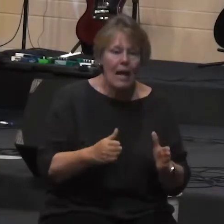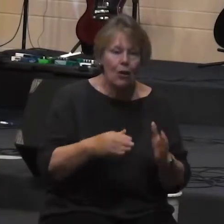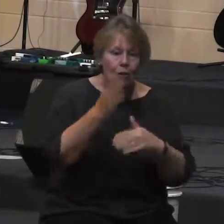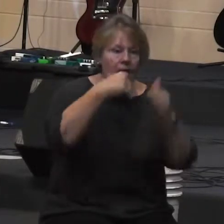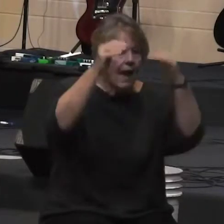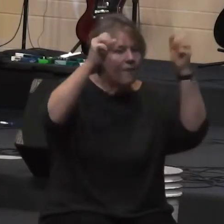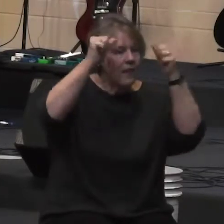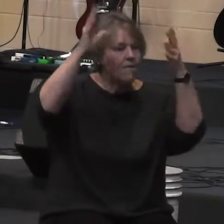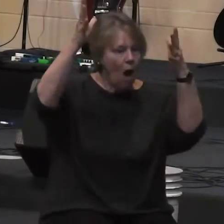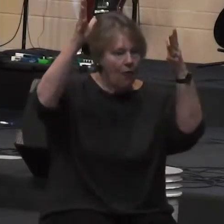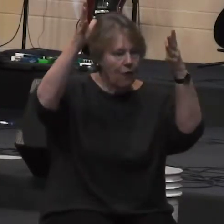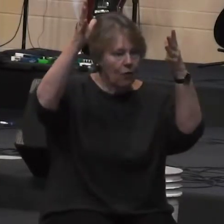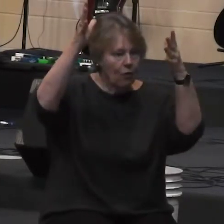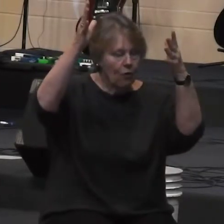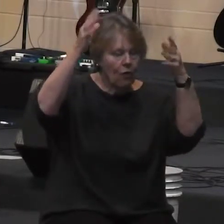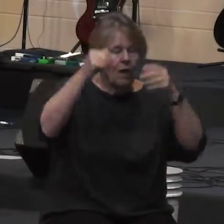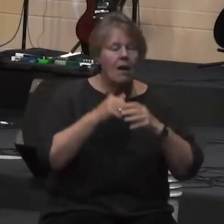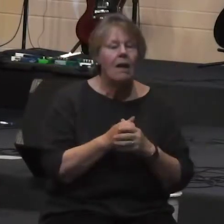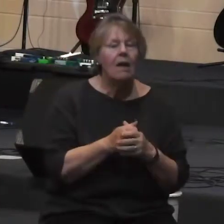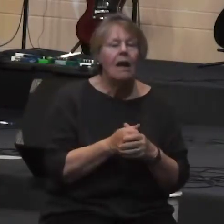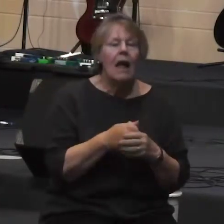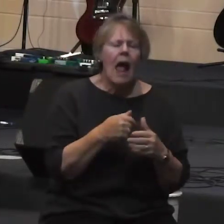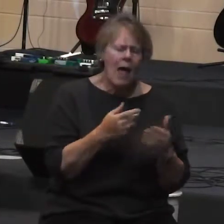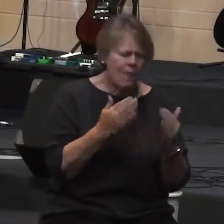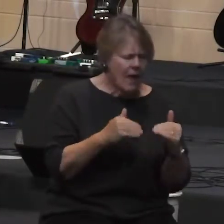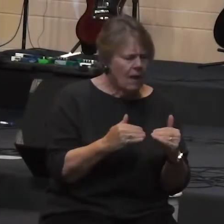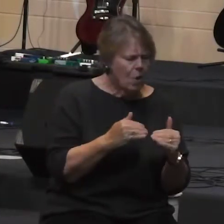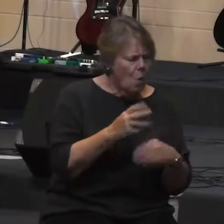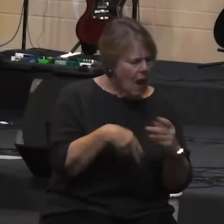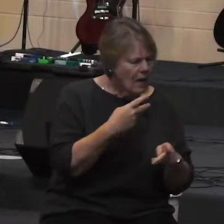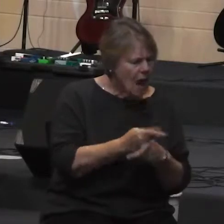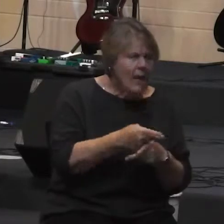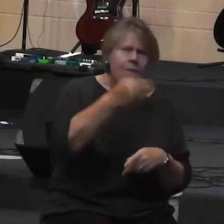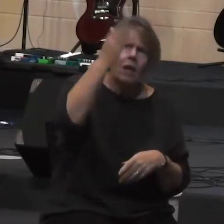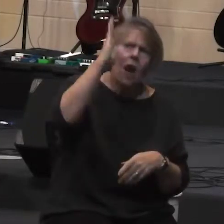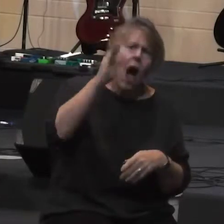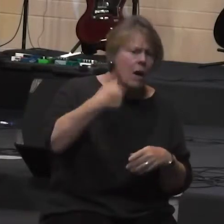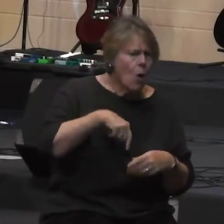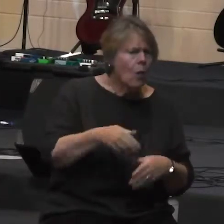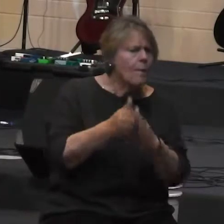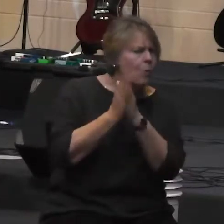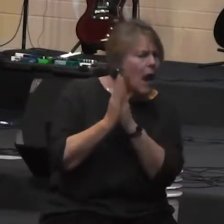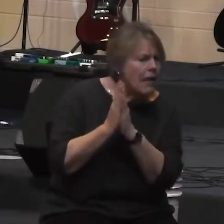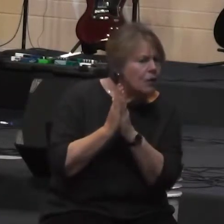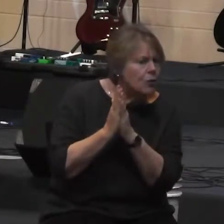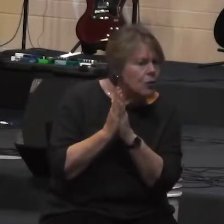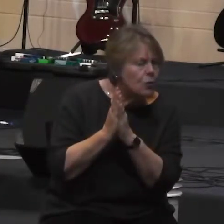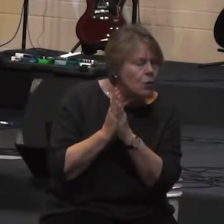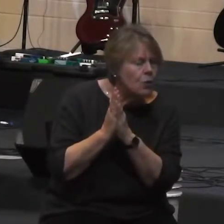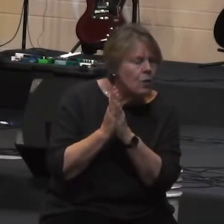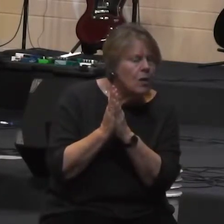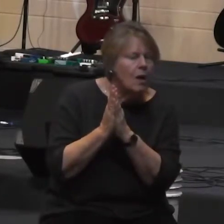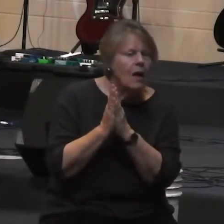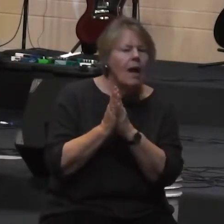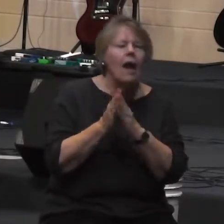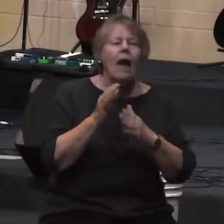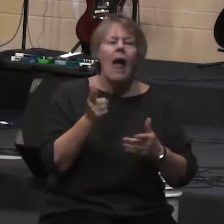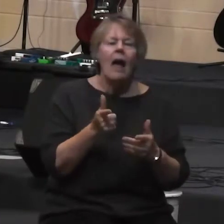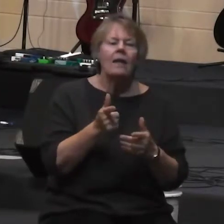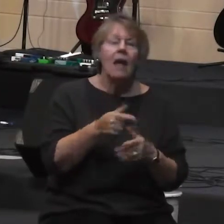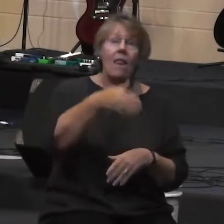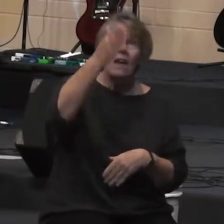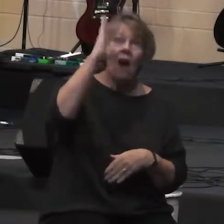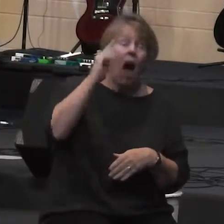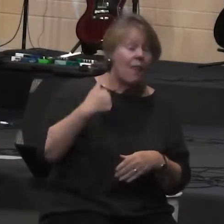about what kind of a God are we praying to. And we explored how the God we pray to is the definition and the source of